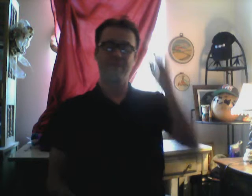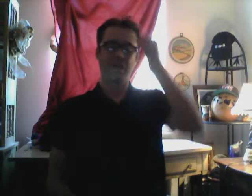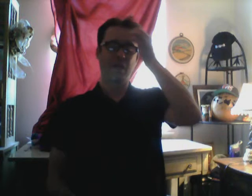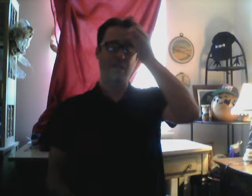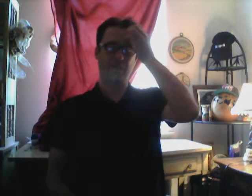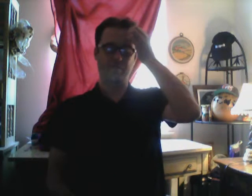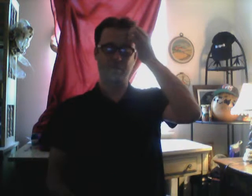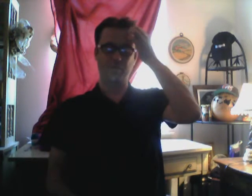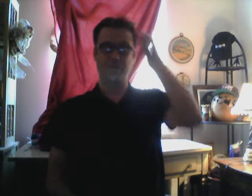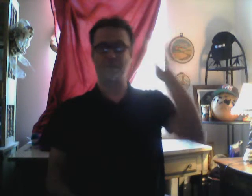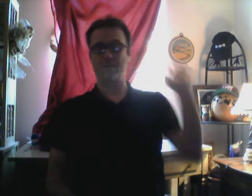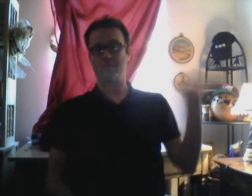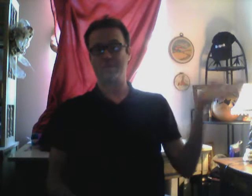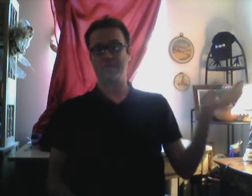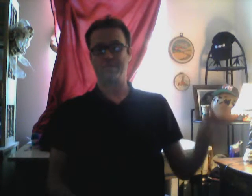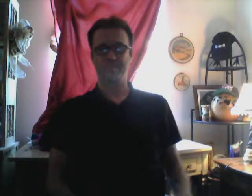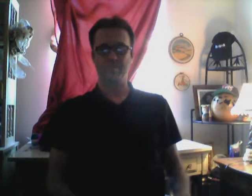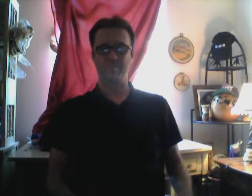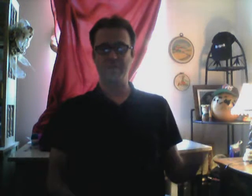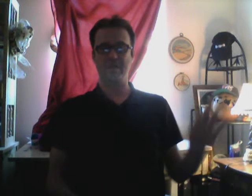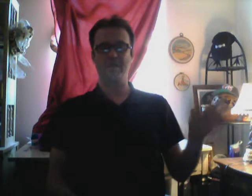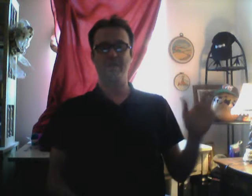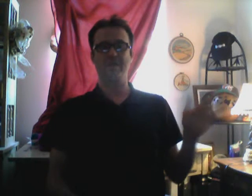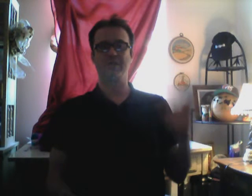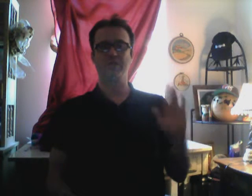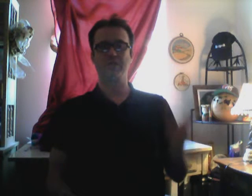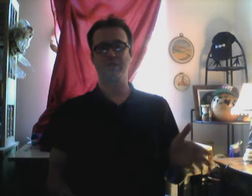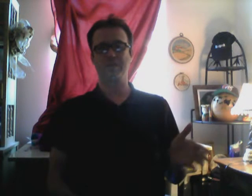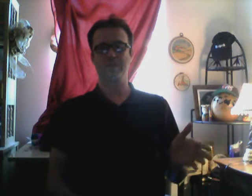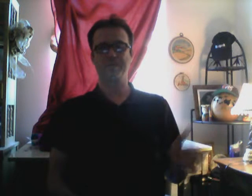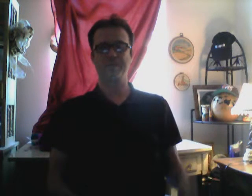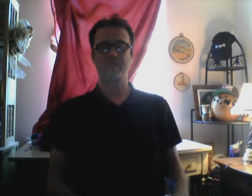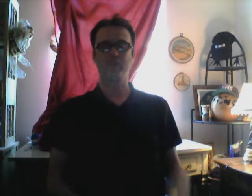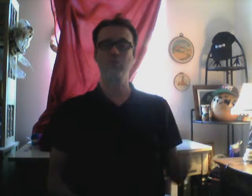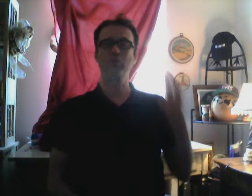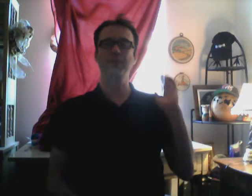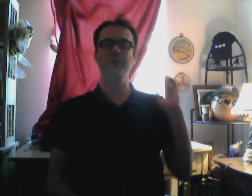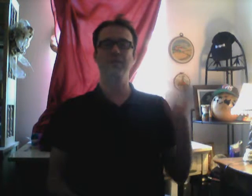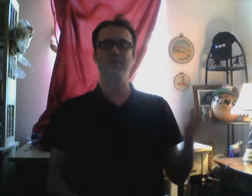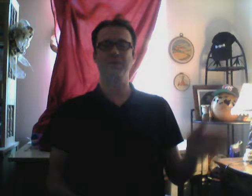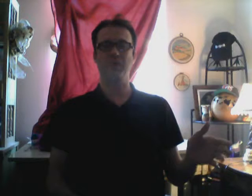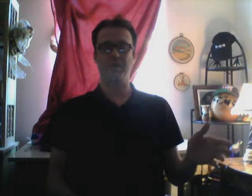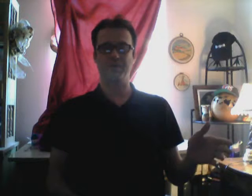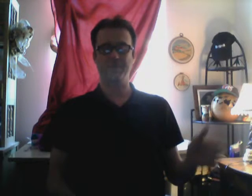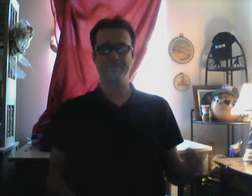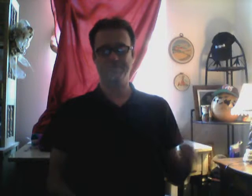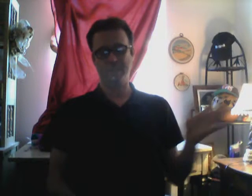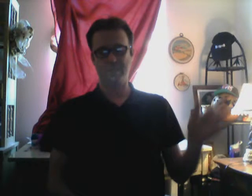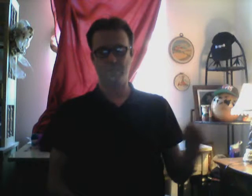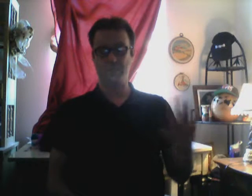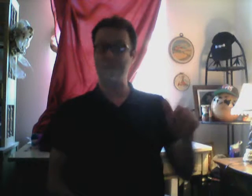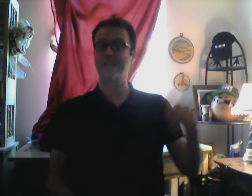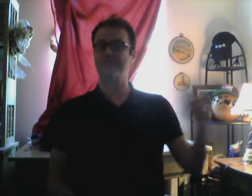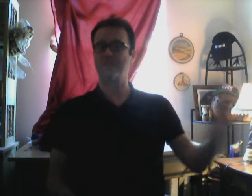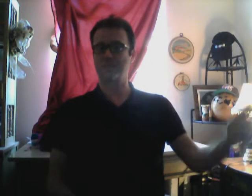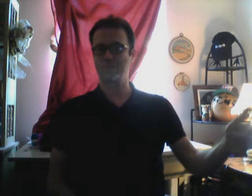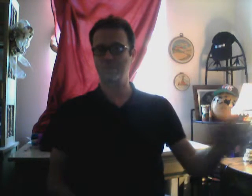Yeah. Don't think I'll ever escape. The media is too guilty. Too many guilty wealthy. But that's part two.